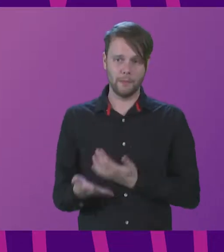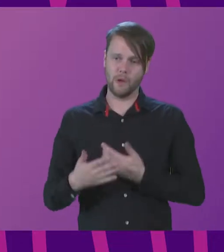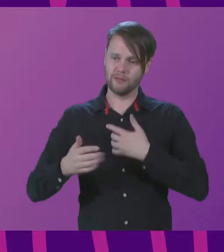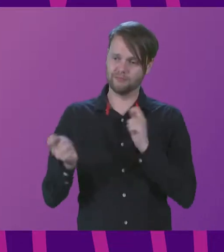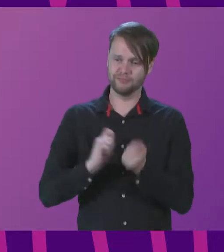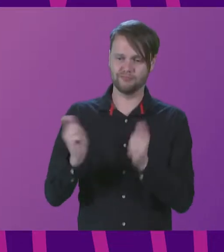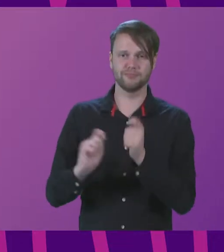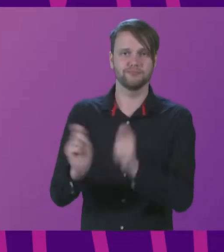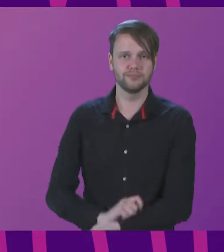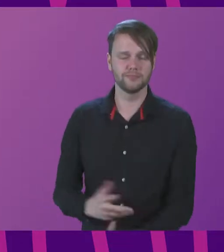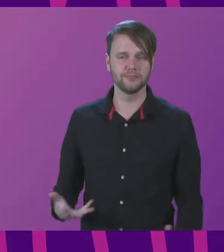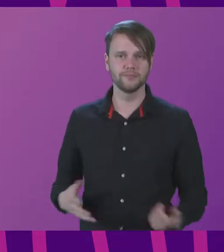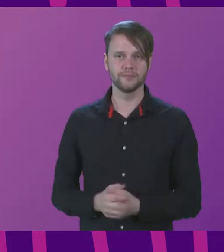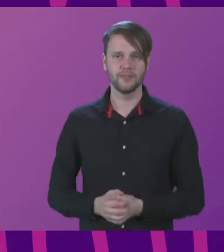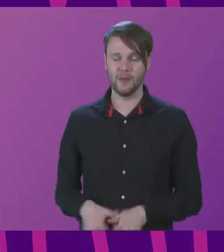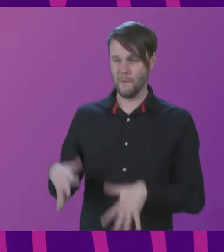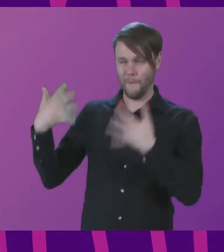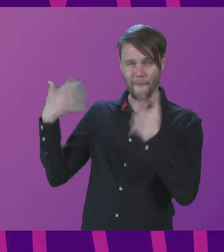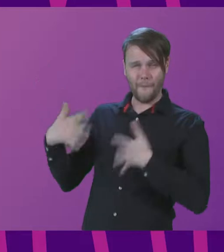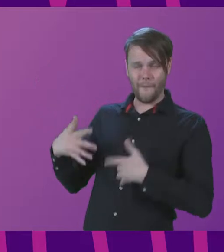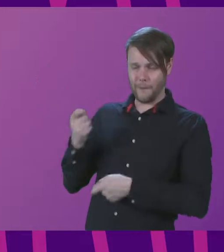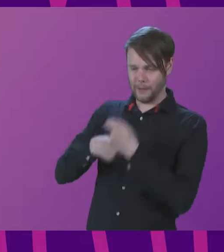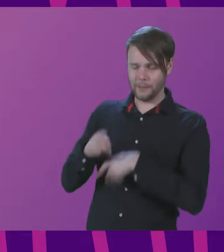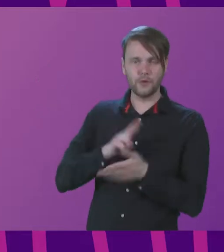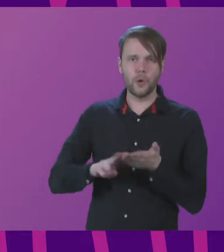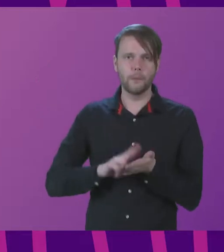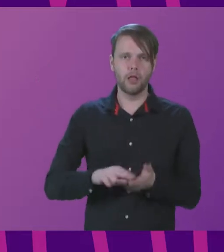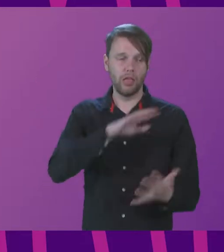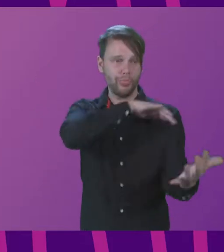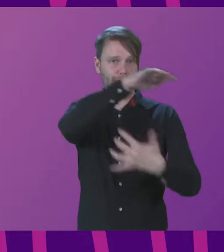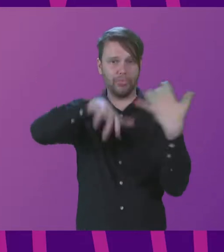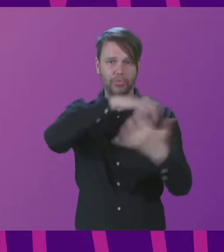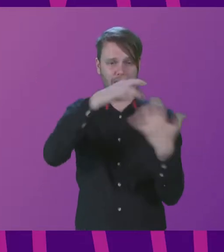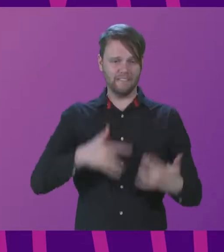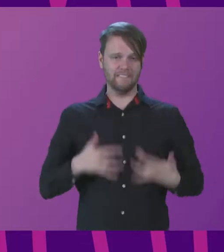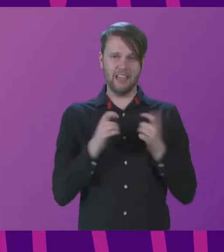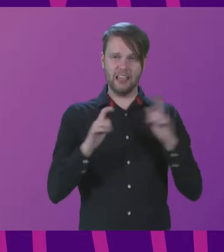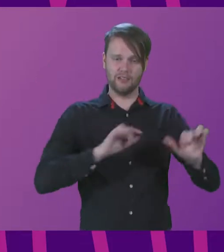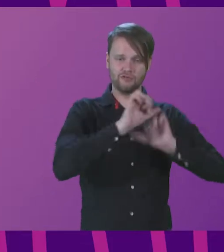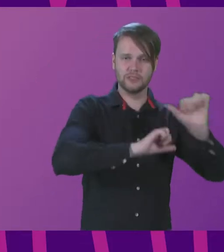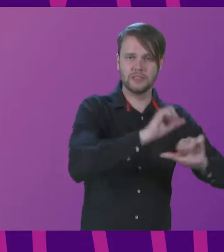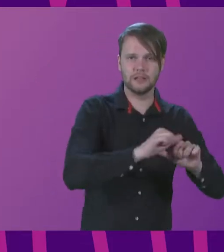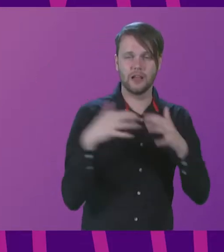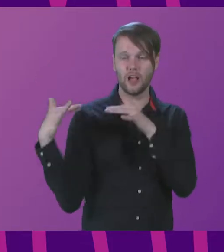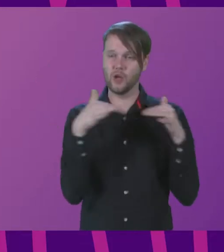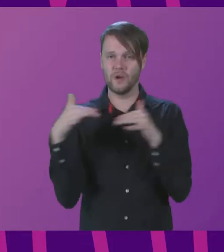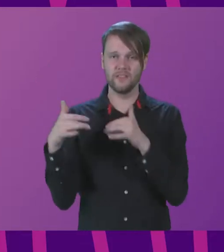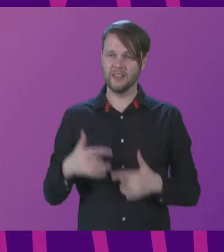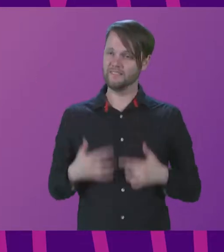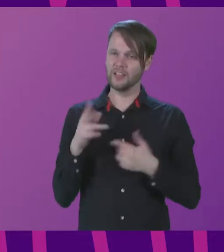The extraordinary has become ordinary, calamity almost routine, conflict familiar.